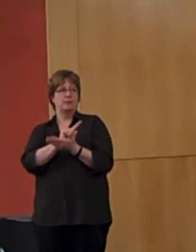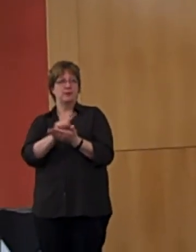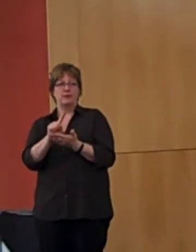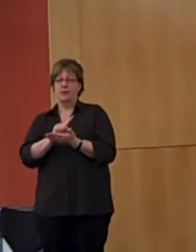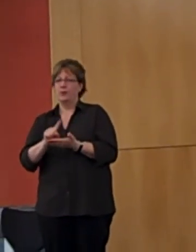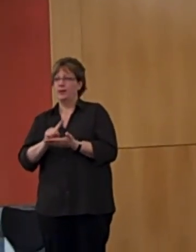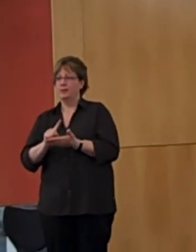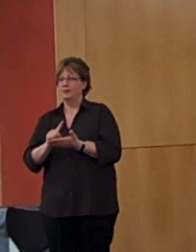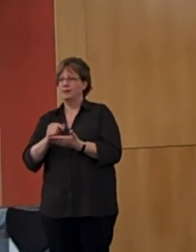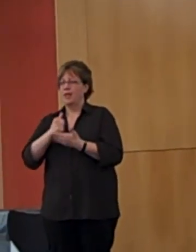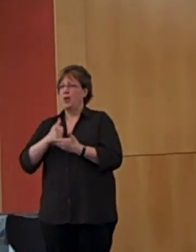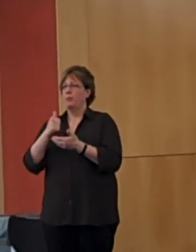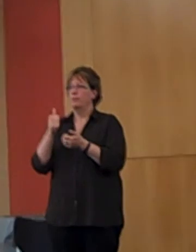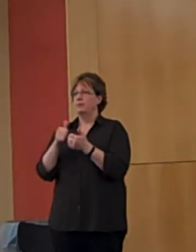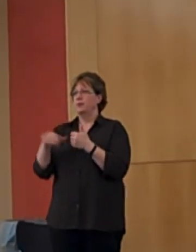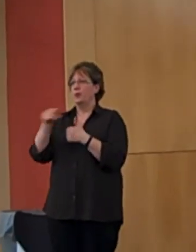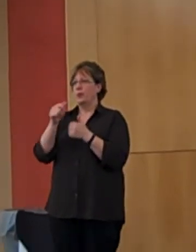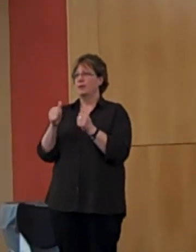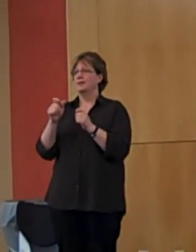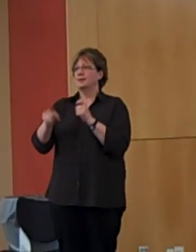you cope with particularly stressful situations.